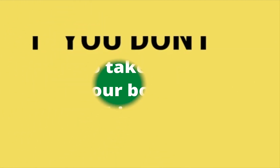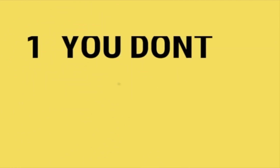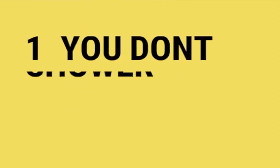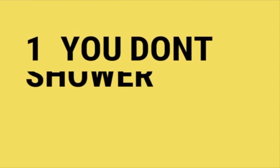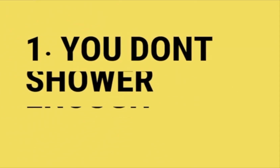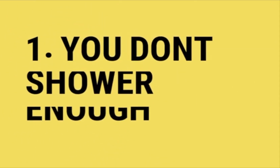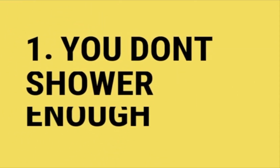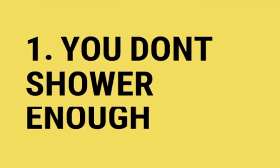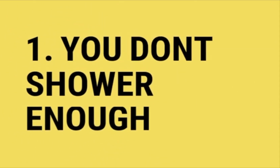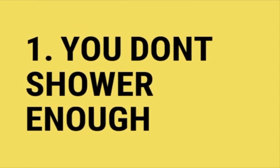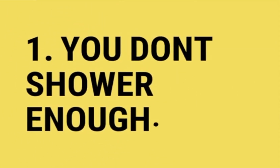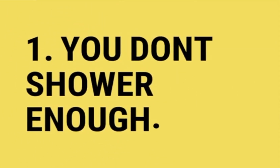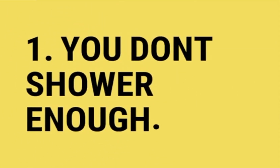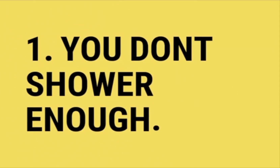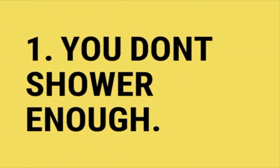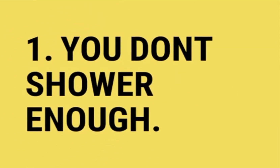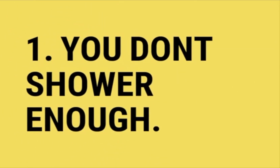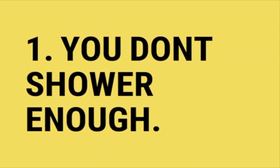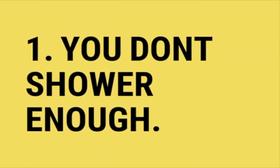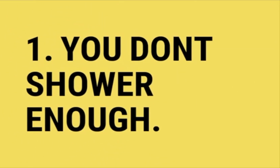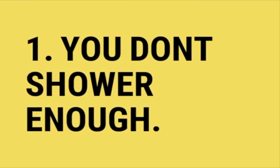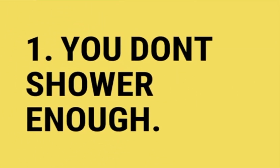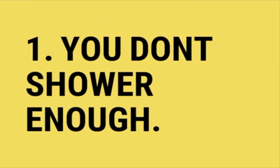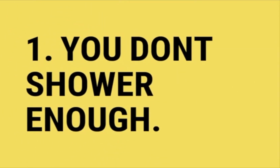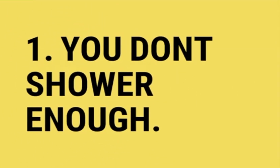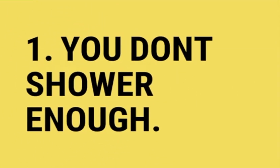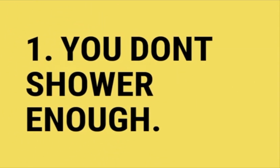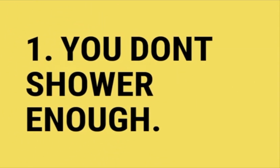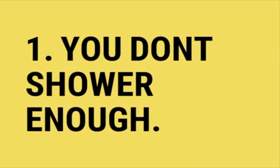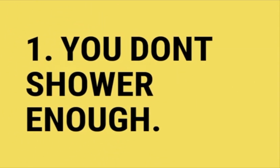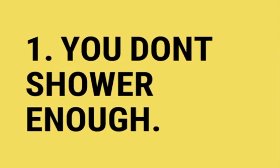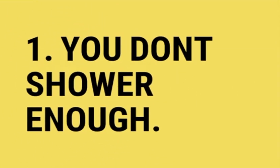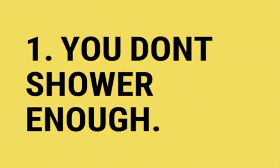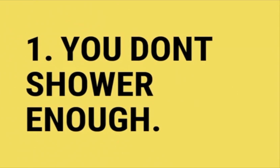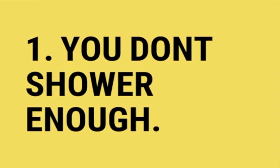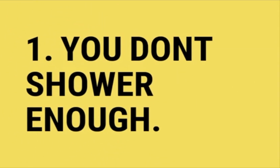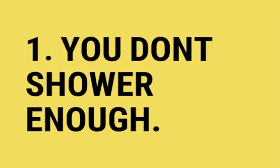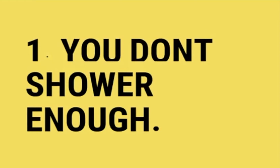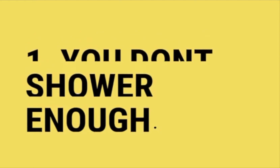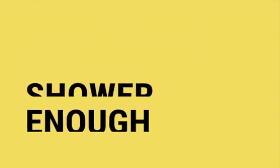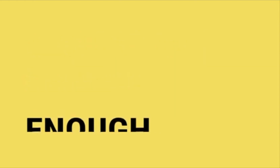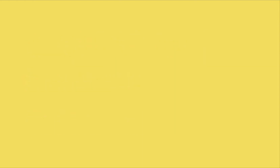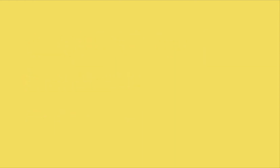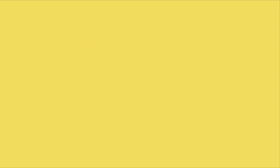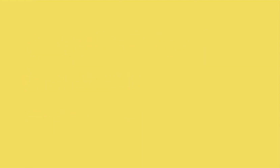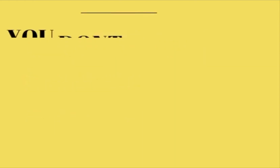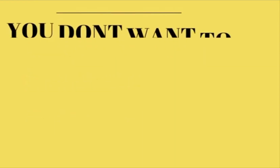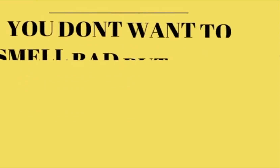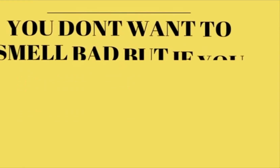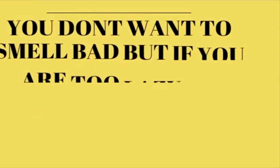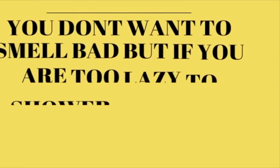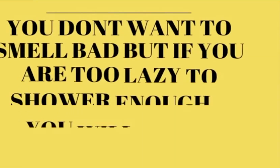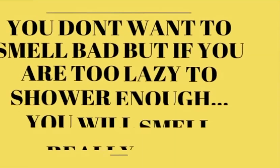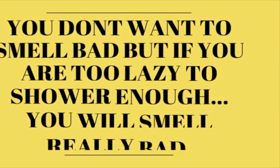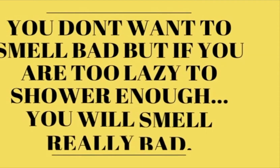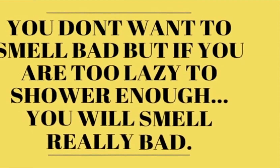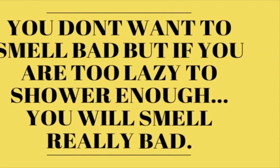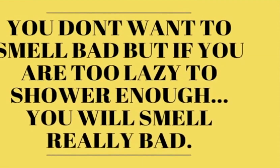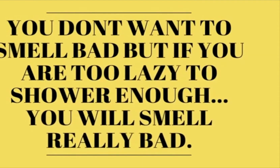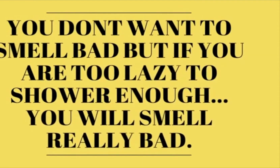you don't shower enough this is obviously the first reason why you smell bad you don't want to smell bad but if you're